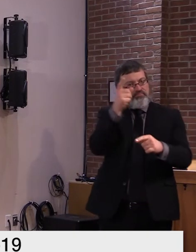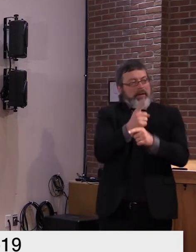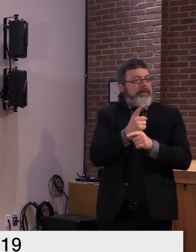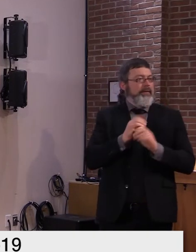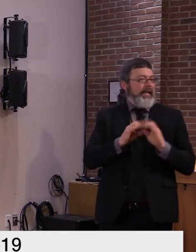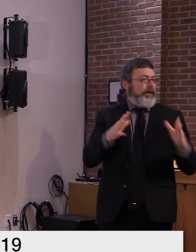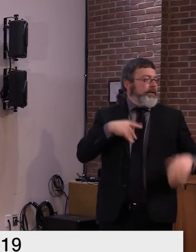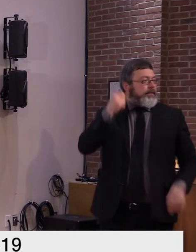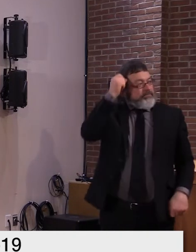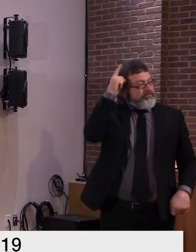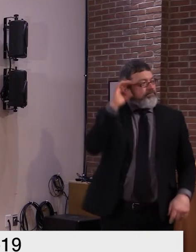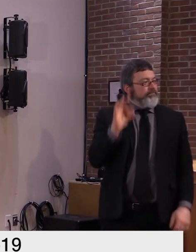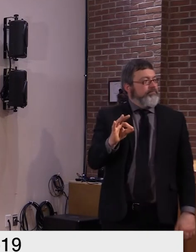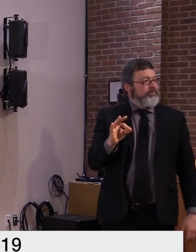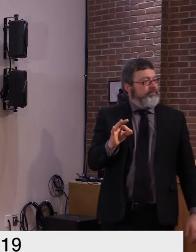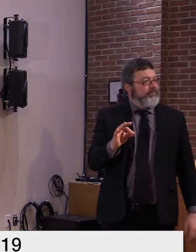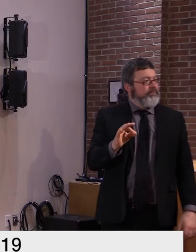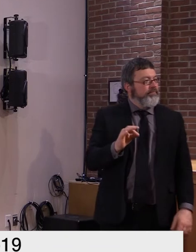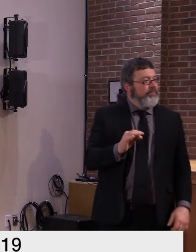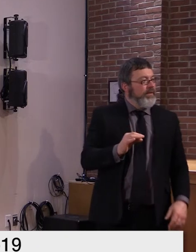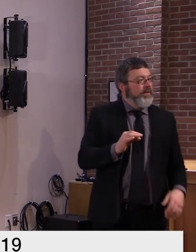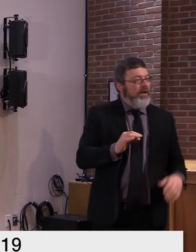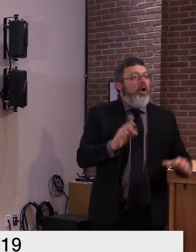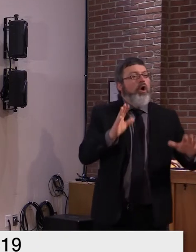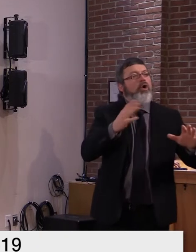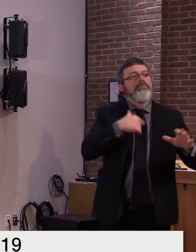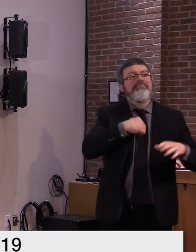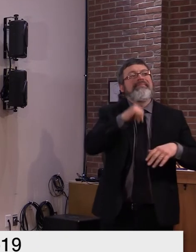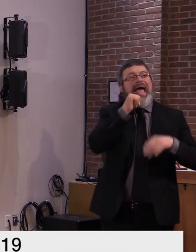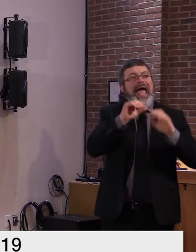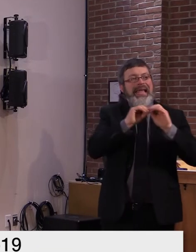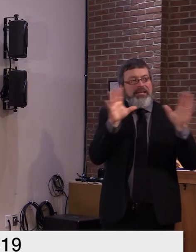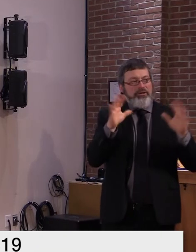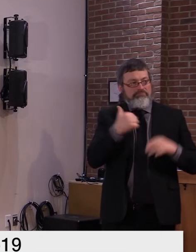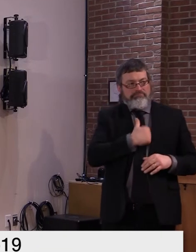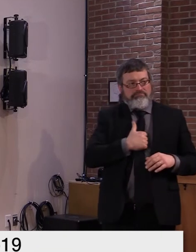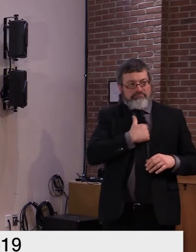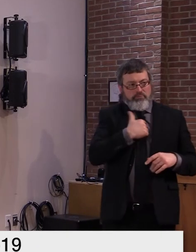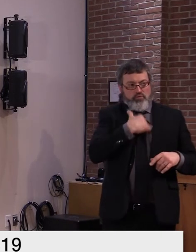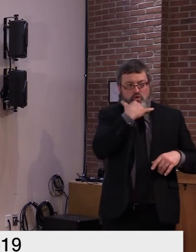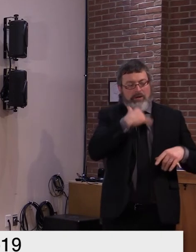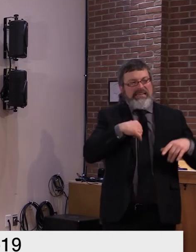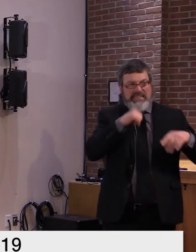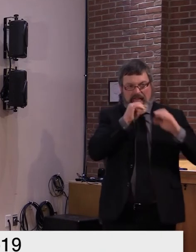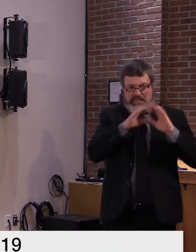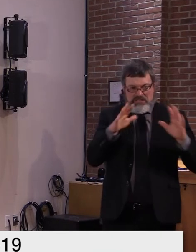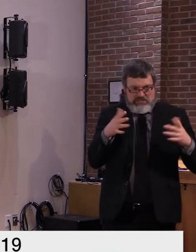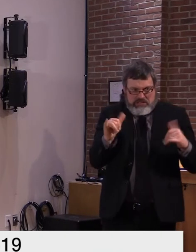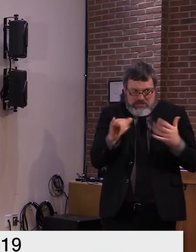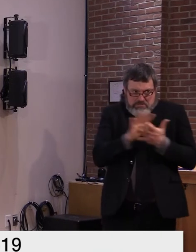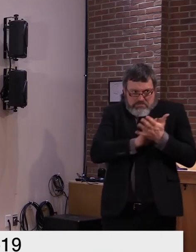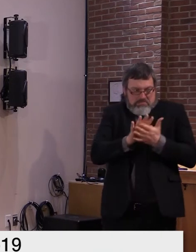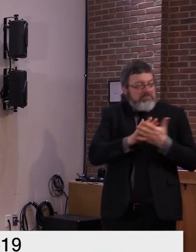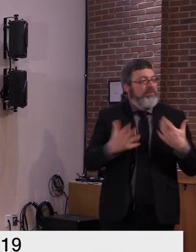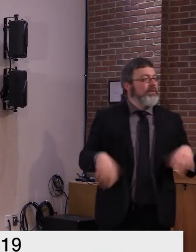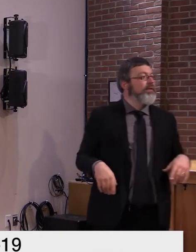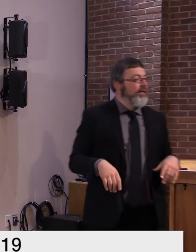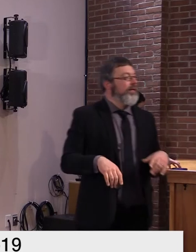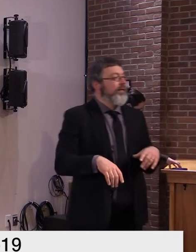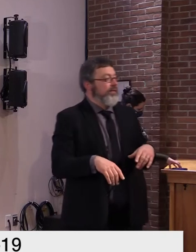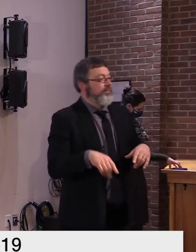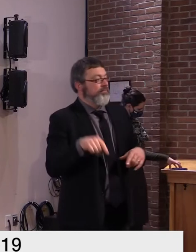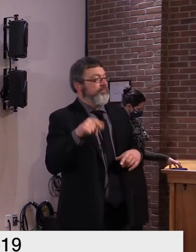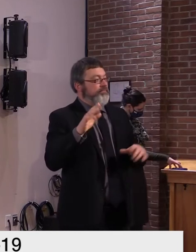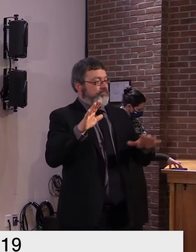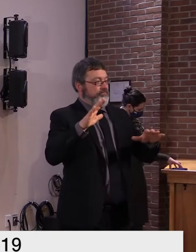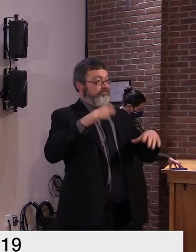is you know perhaps when when a student has been with a grandparent for child care purposes um so that